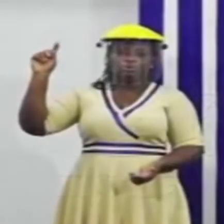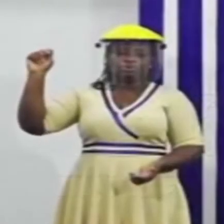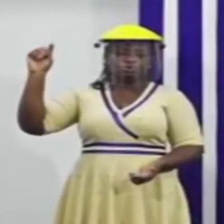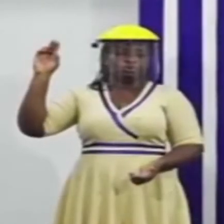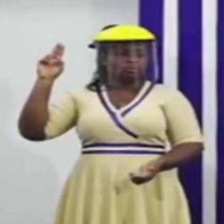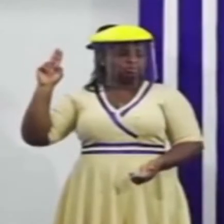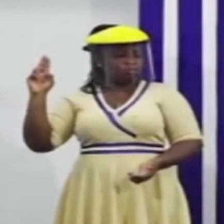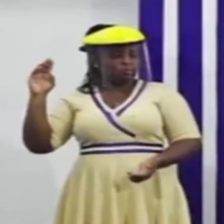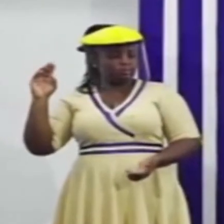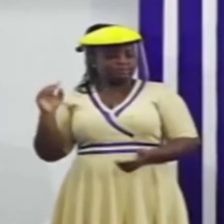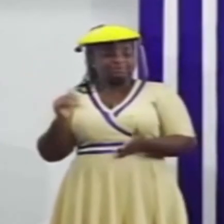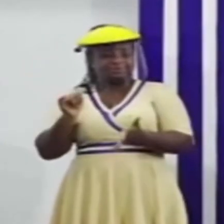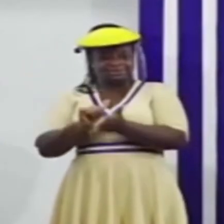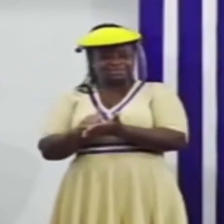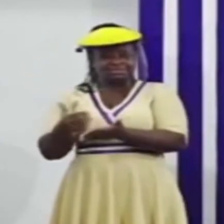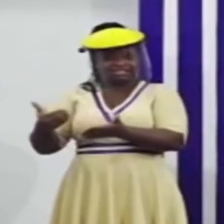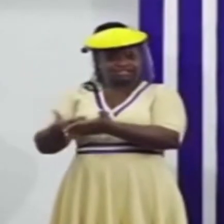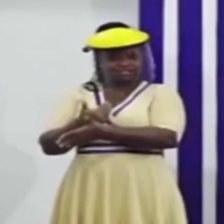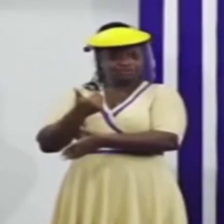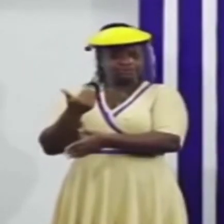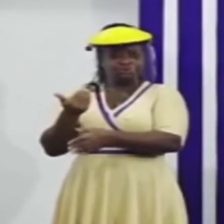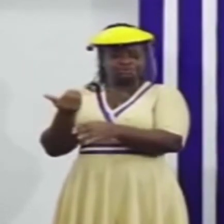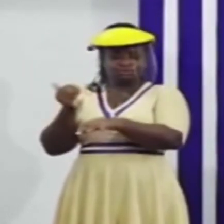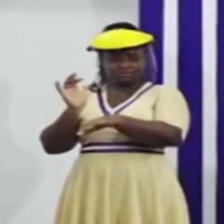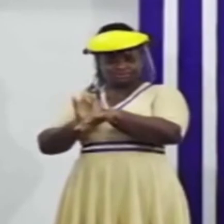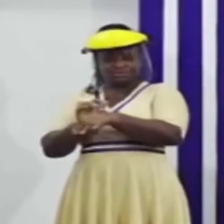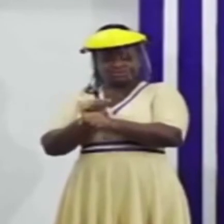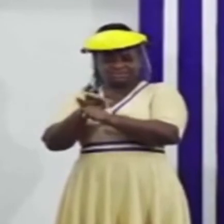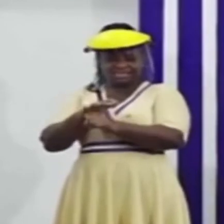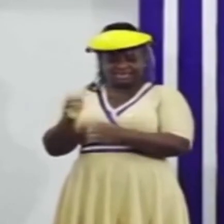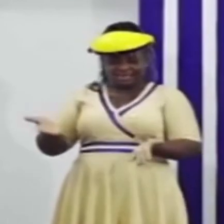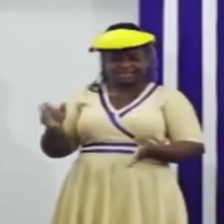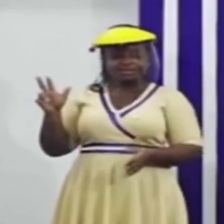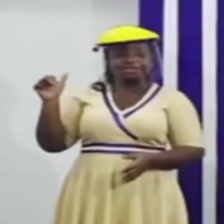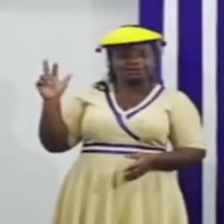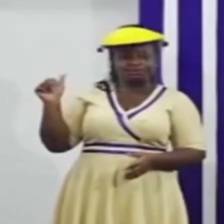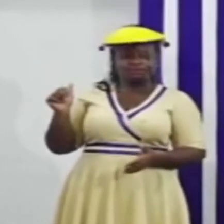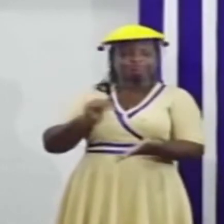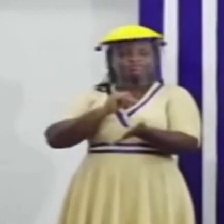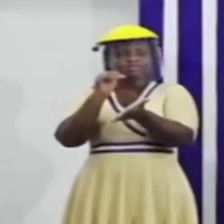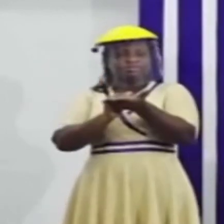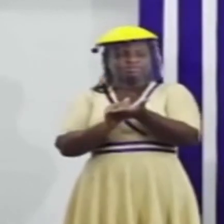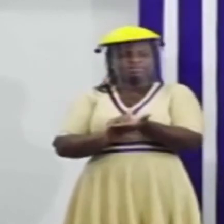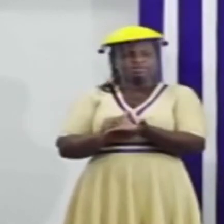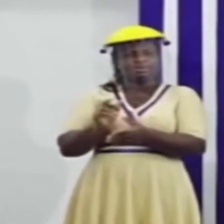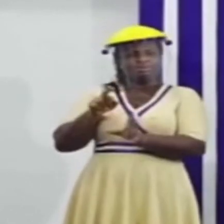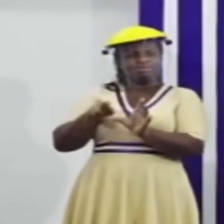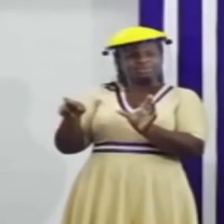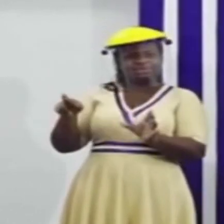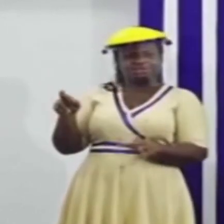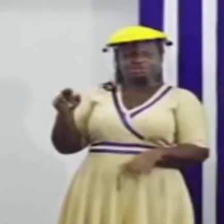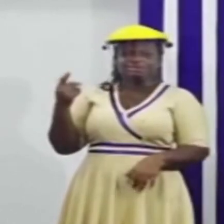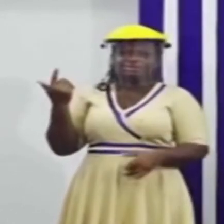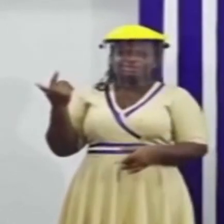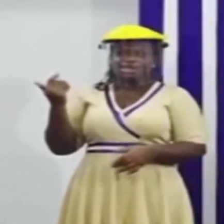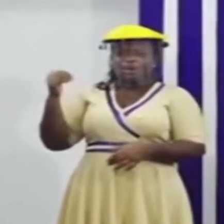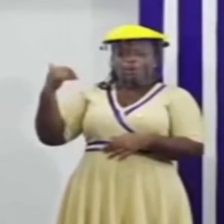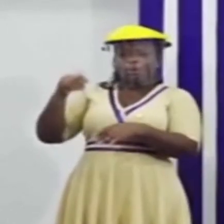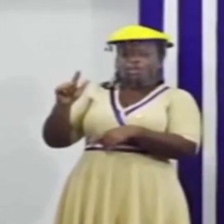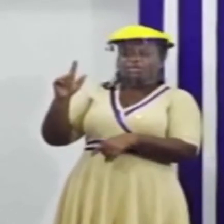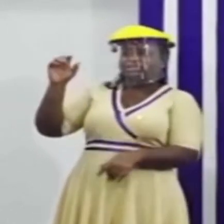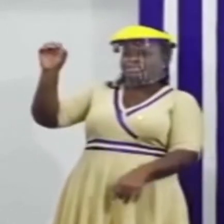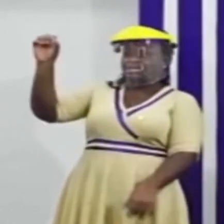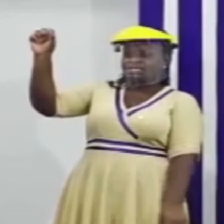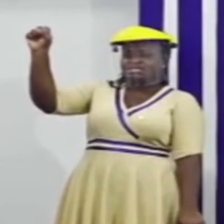yes, I think these are the district from Accra. Um, Central Region reported two new cases, one each from Ewutusenya,